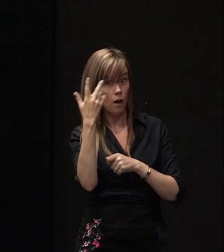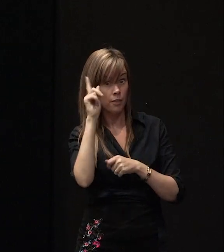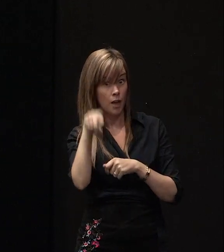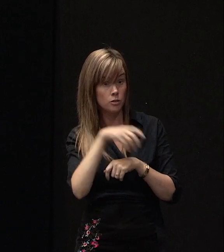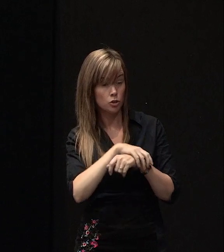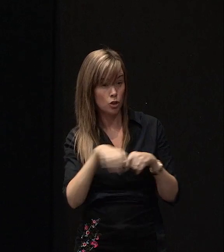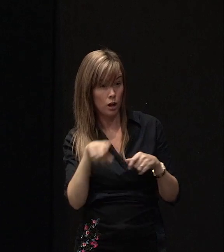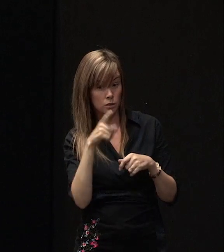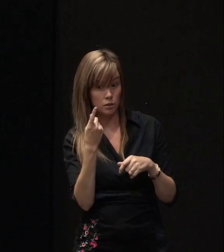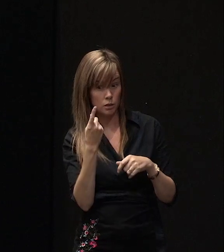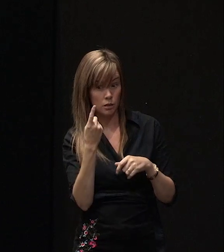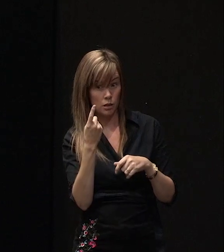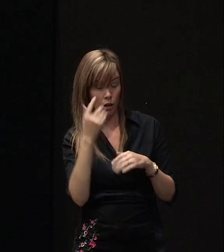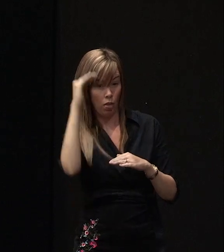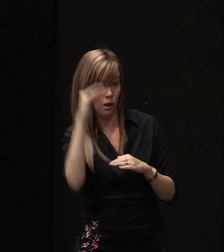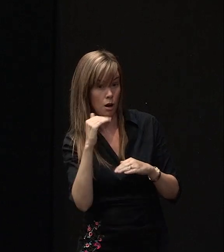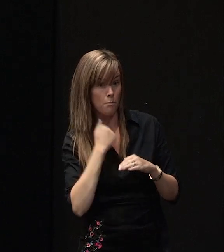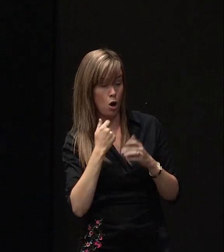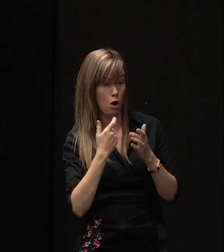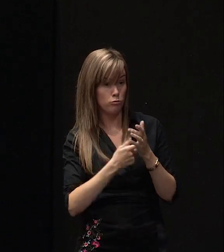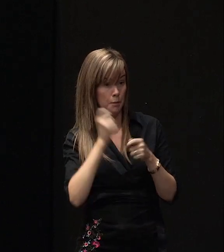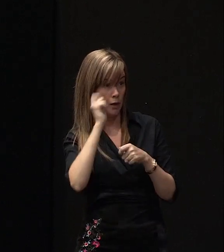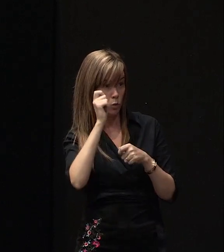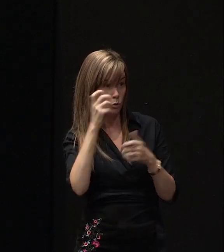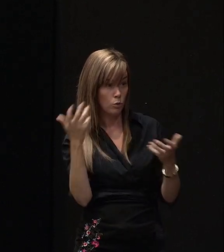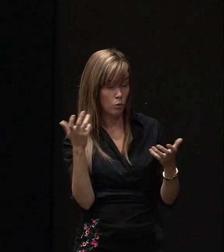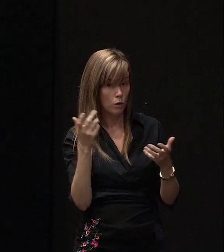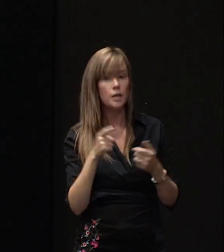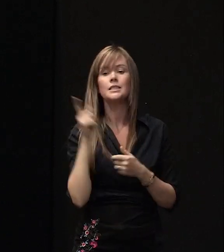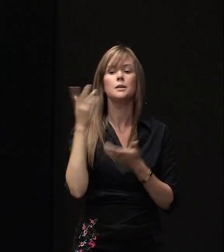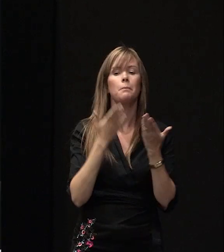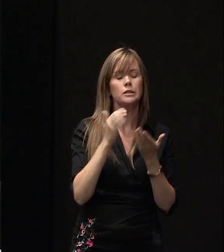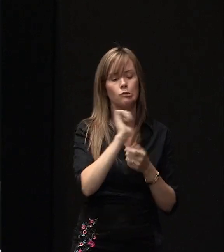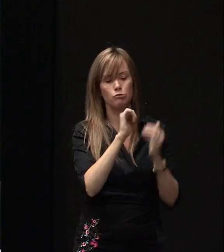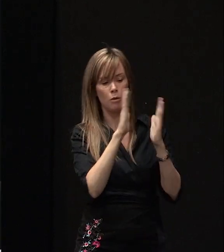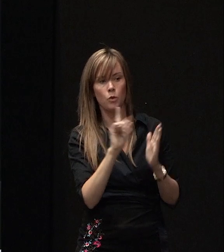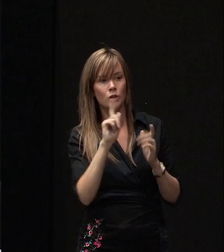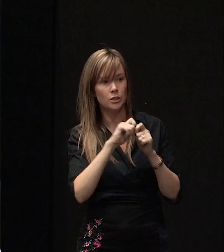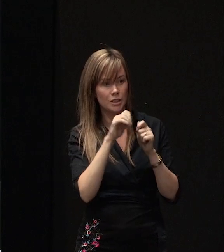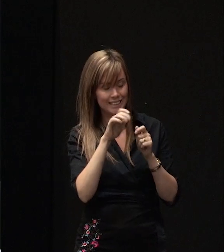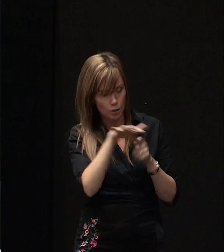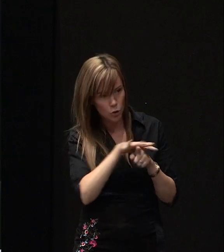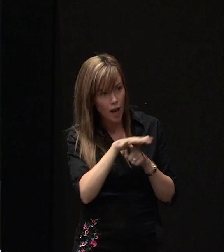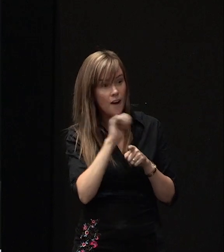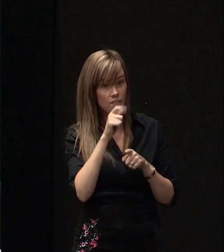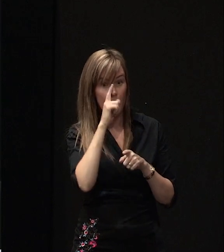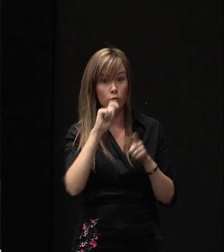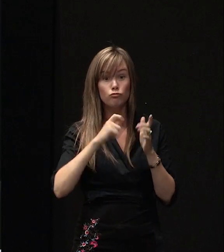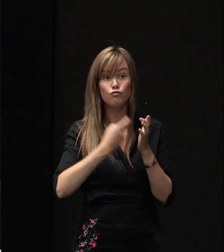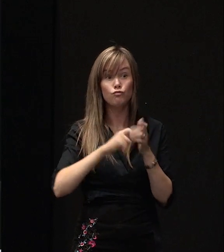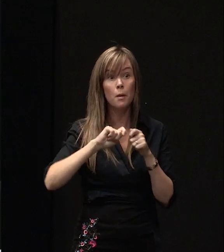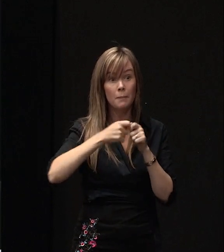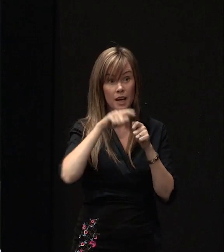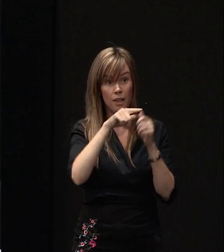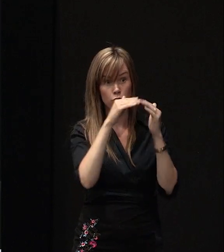the amount that's spent on my rebuild? Well it depends on what the situation is for your property. If your property is repairable and all it is is